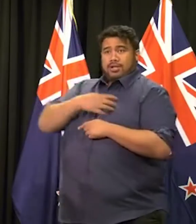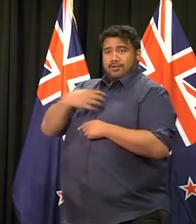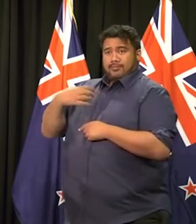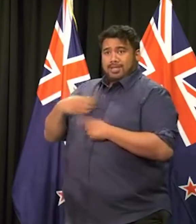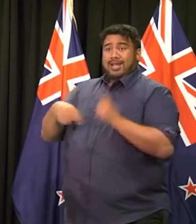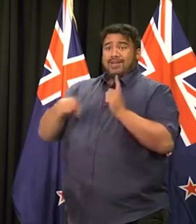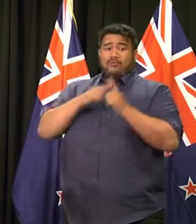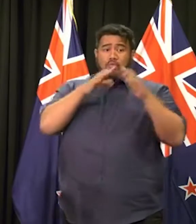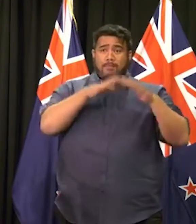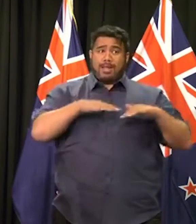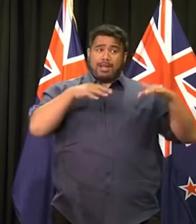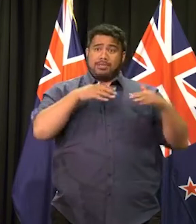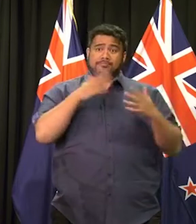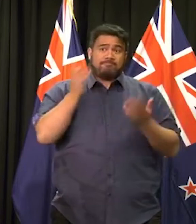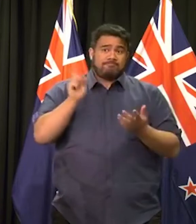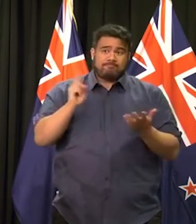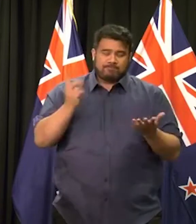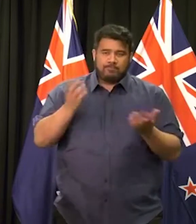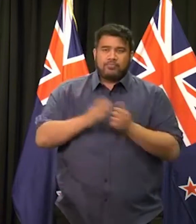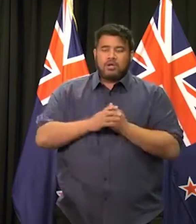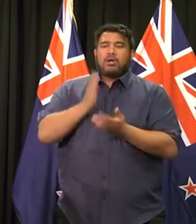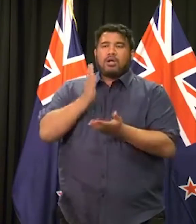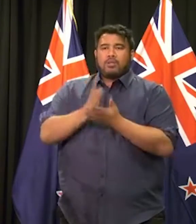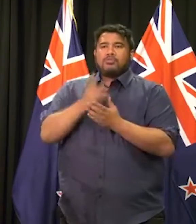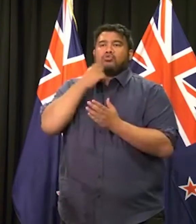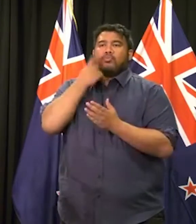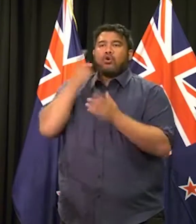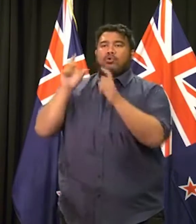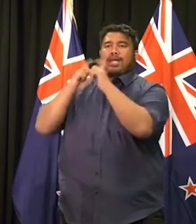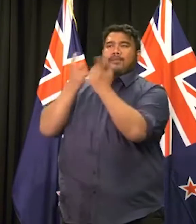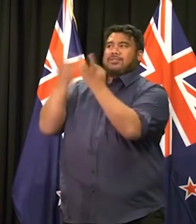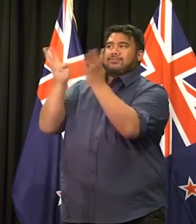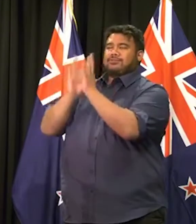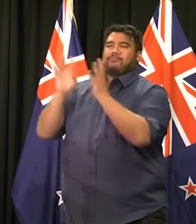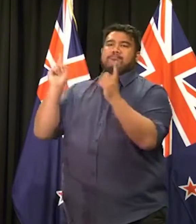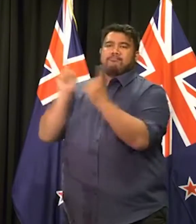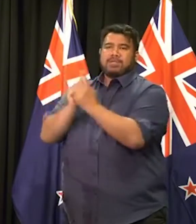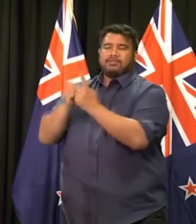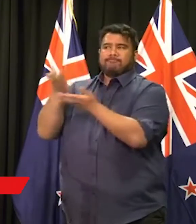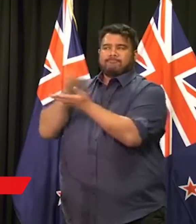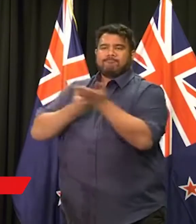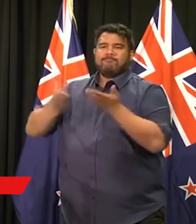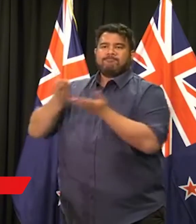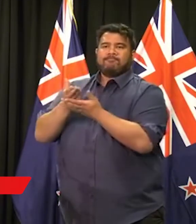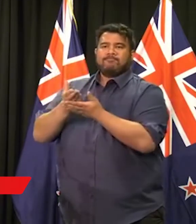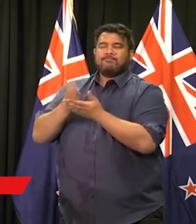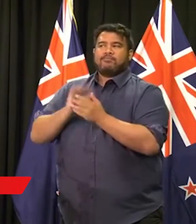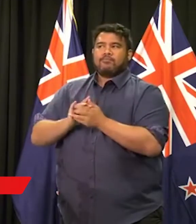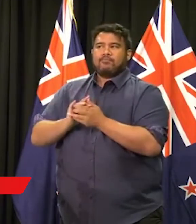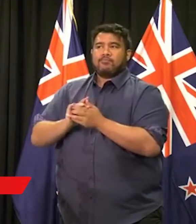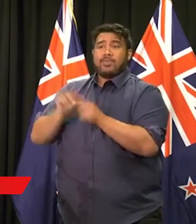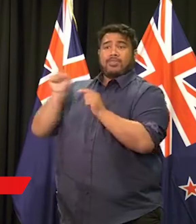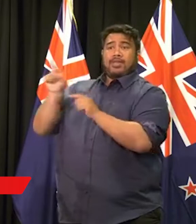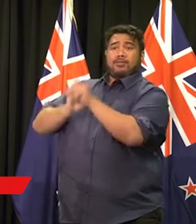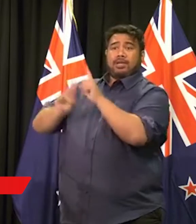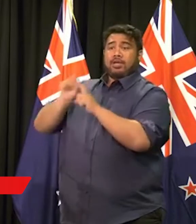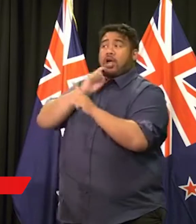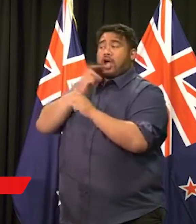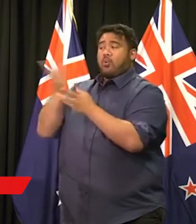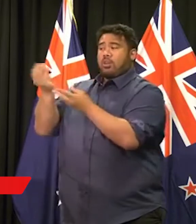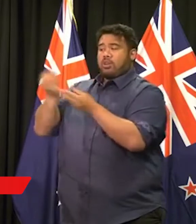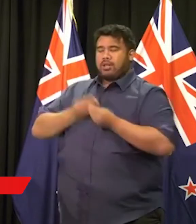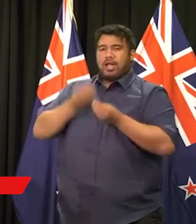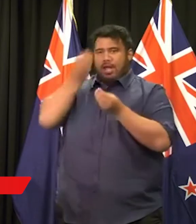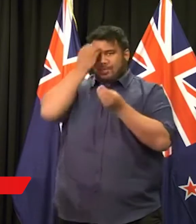for Parliament, Cabinet will meet tomorrow. I will provide updates from this at my